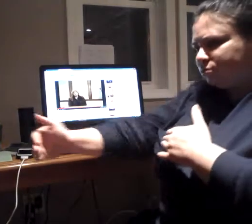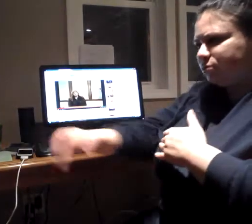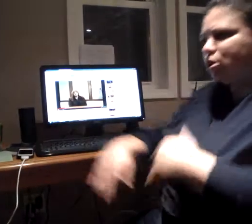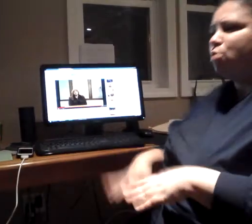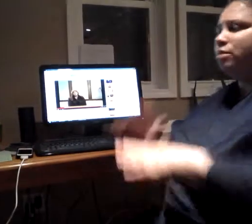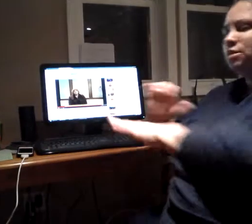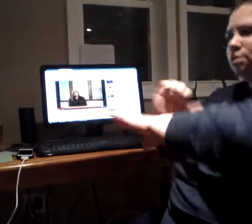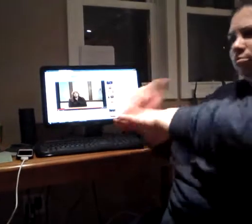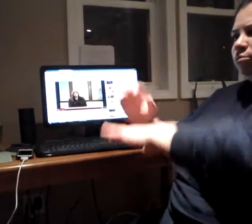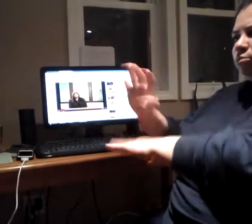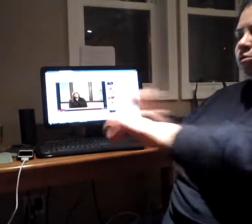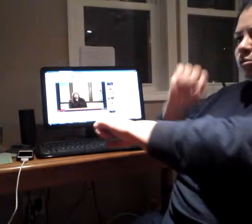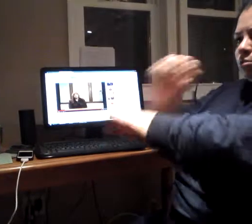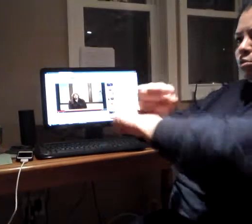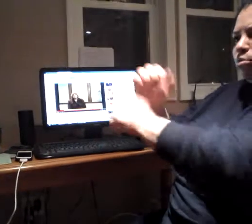and then we'll see where it goes from there